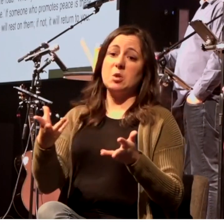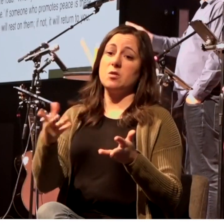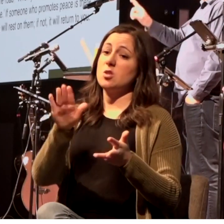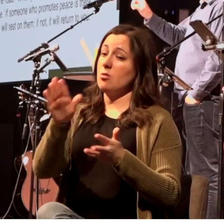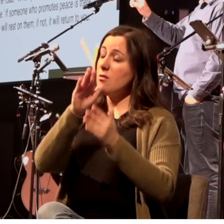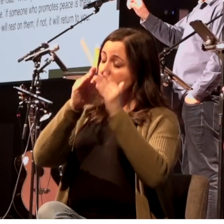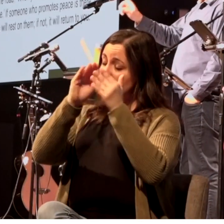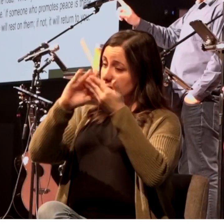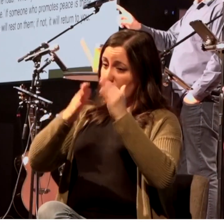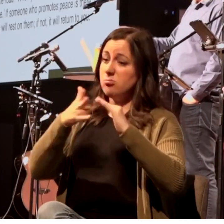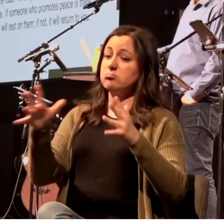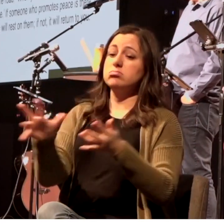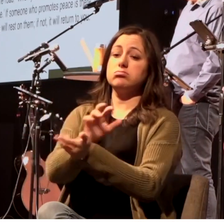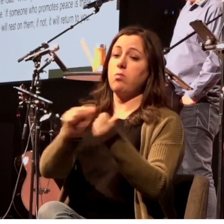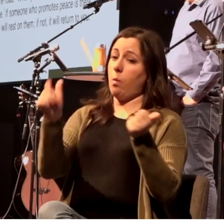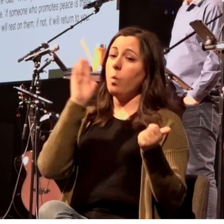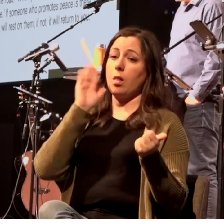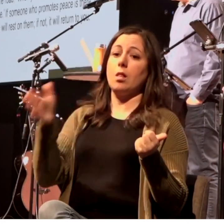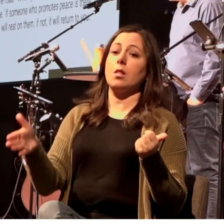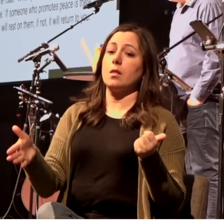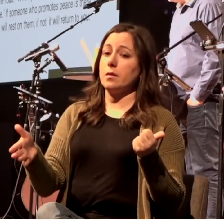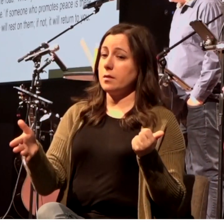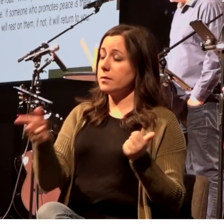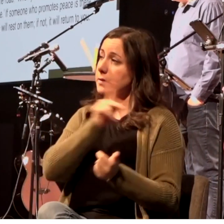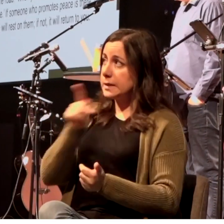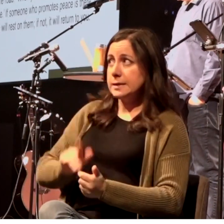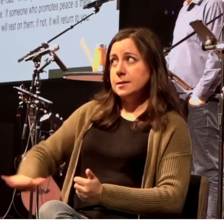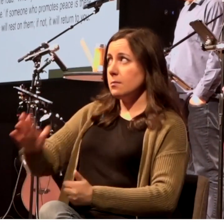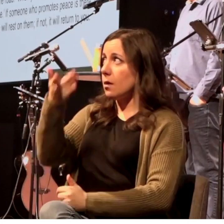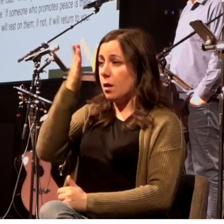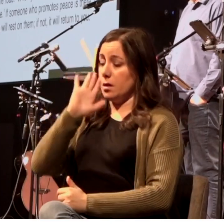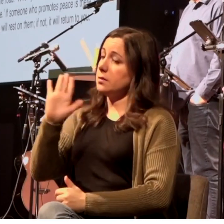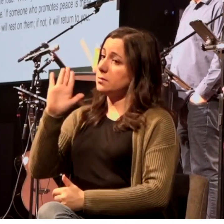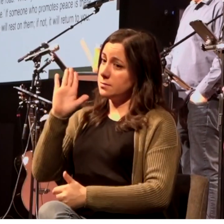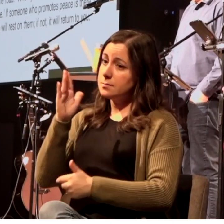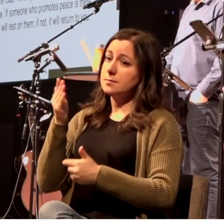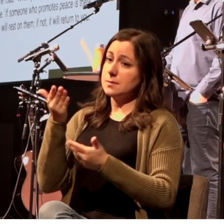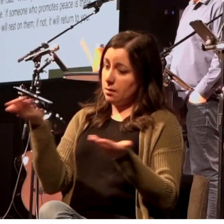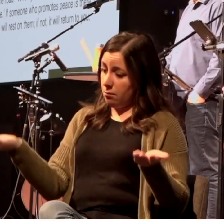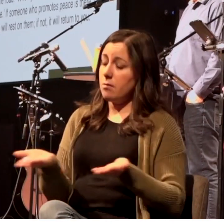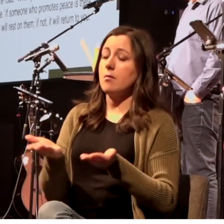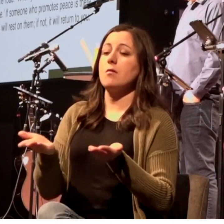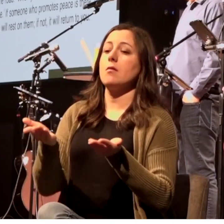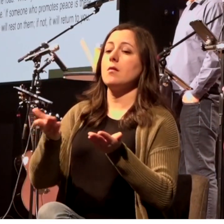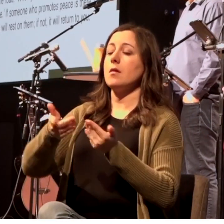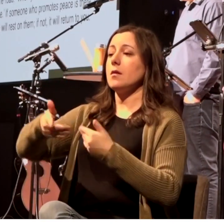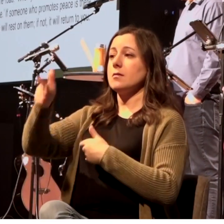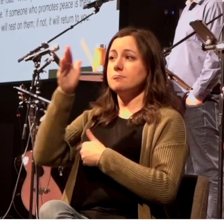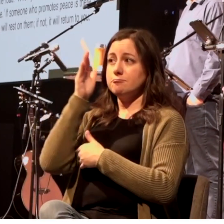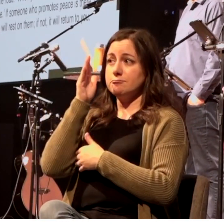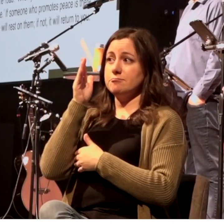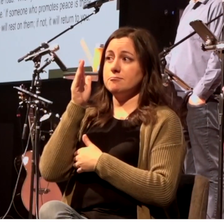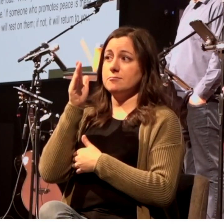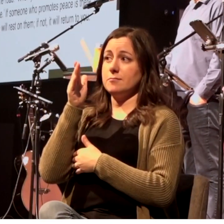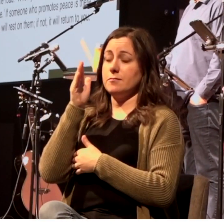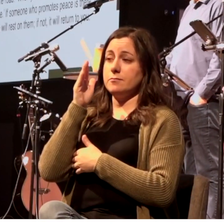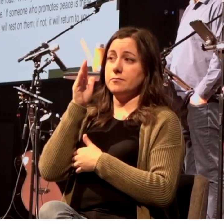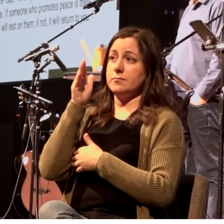and Jesus said be sure of this the kingdom of God has come near I tell you it will be more bearable on that day for Sodom than for that